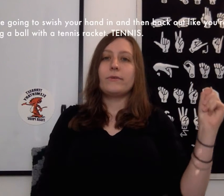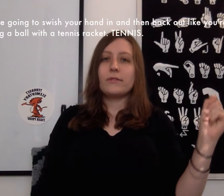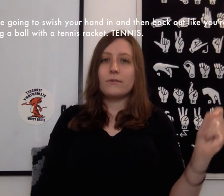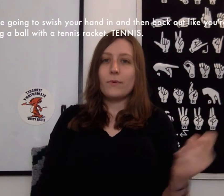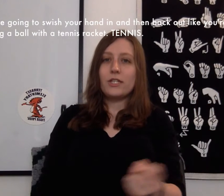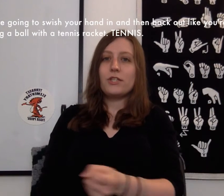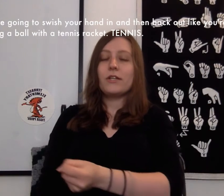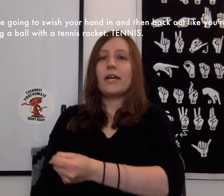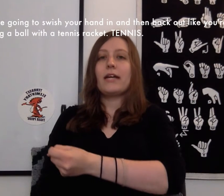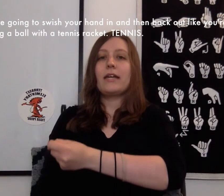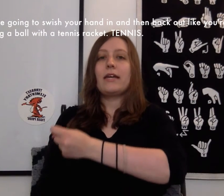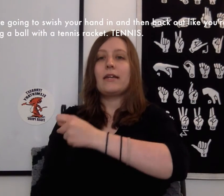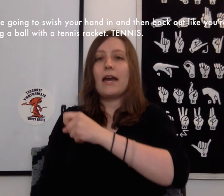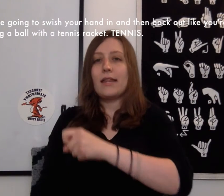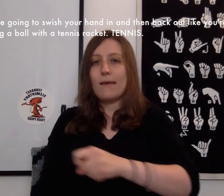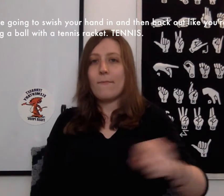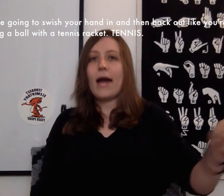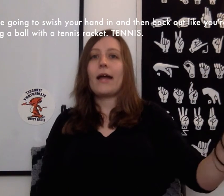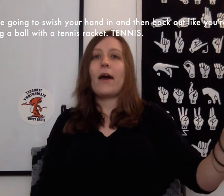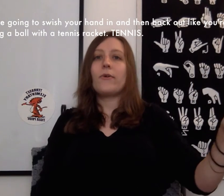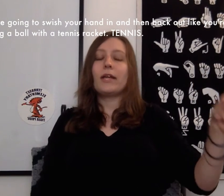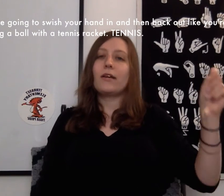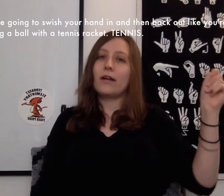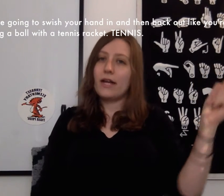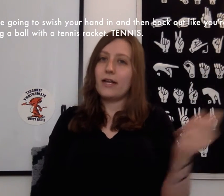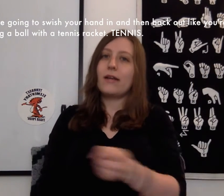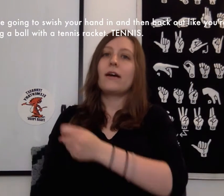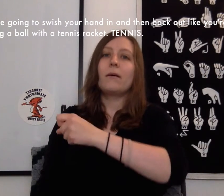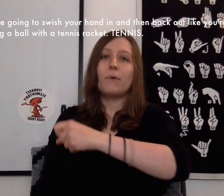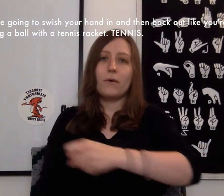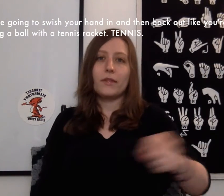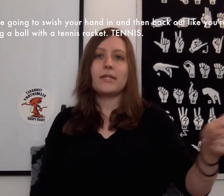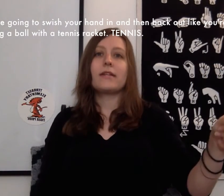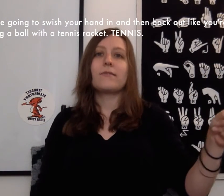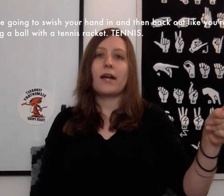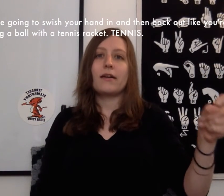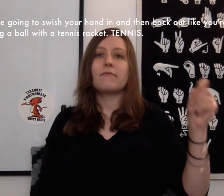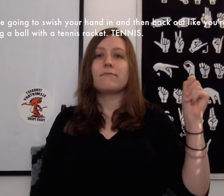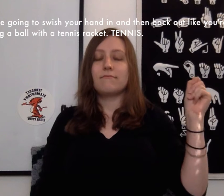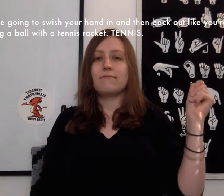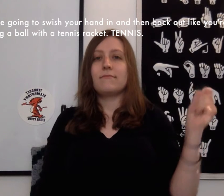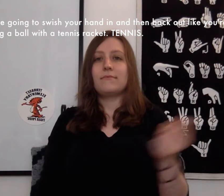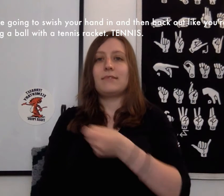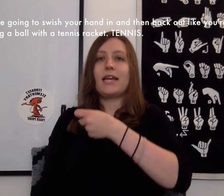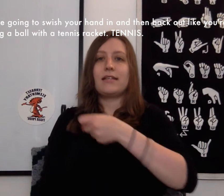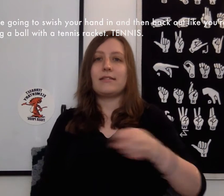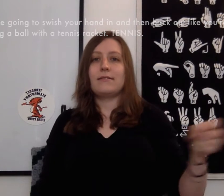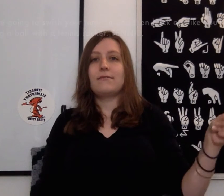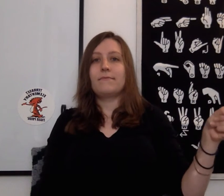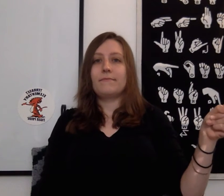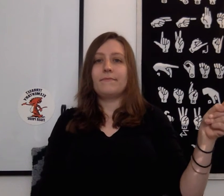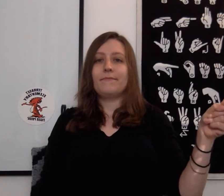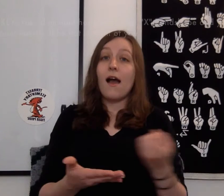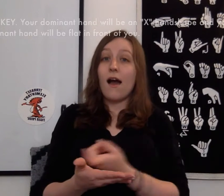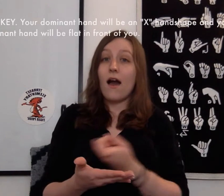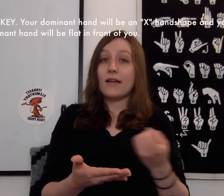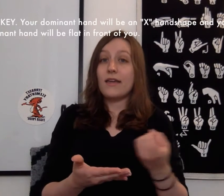swish your hand in and then back out like you're hitting a ball with a tennis rocket. Tennis. Hockey.